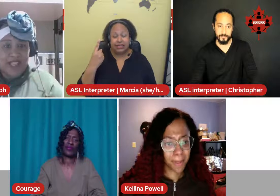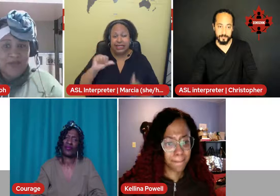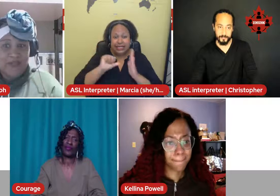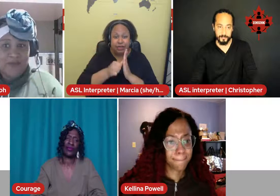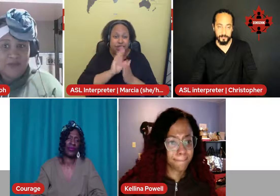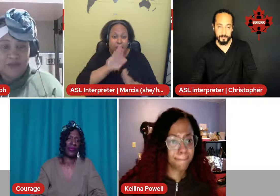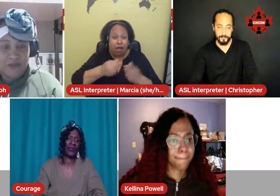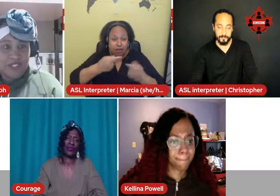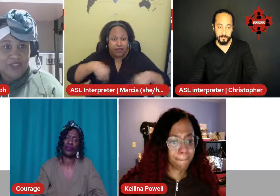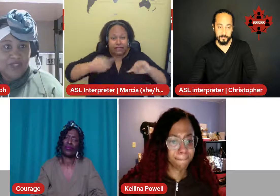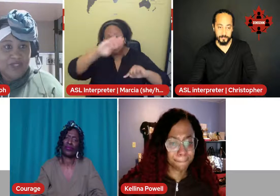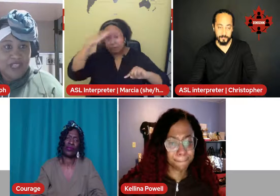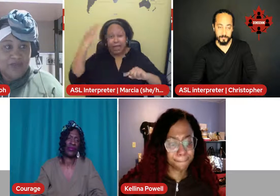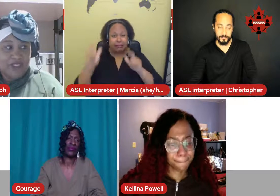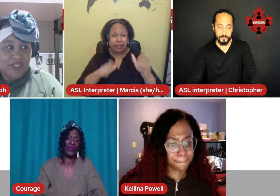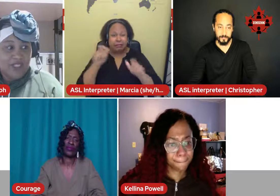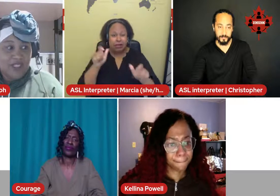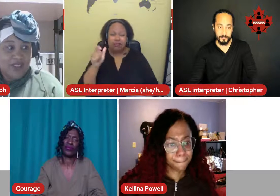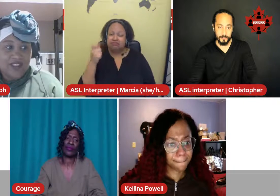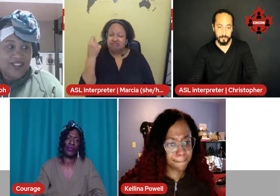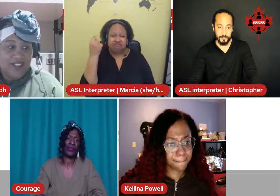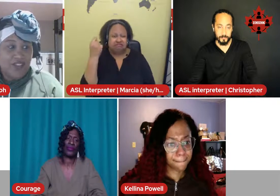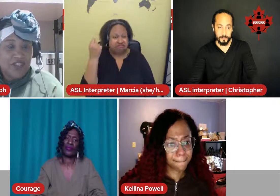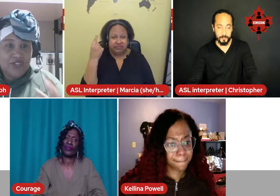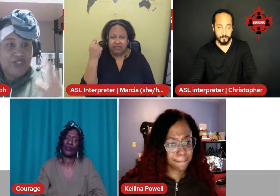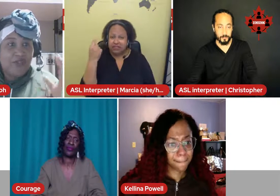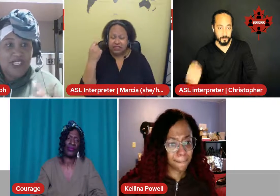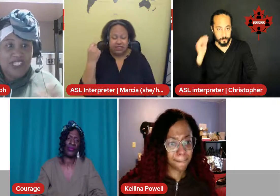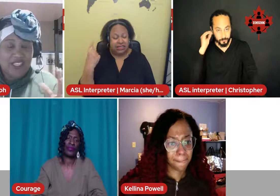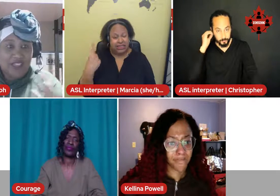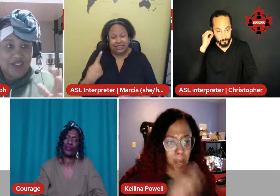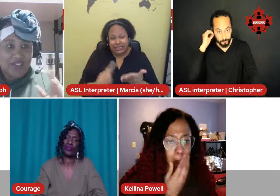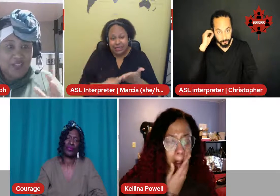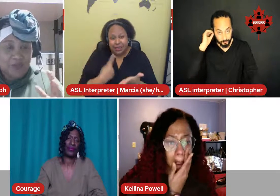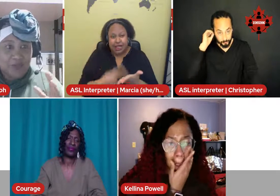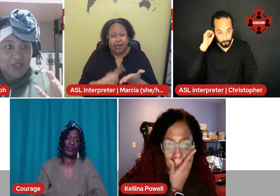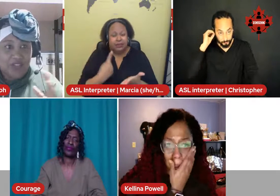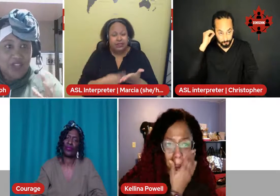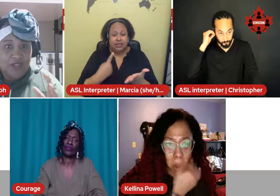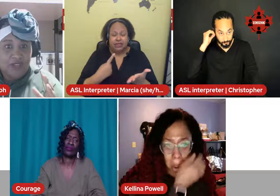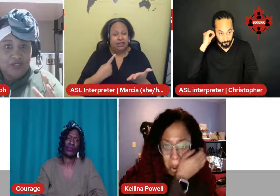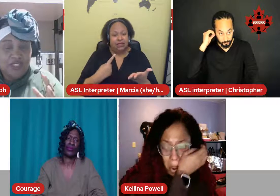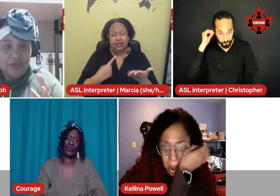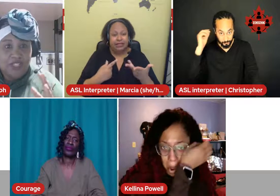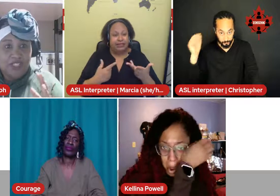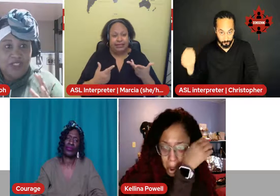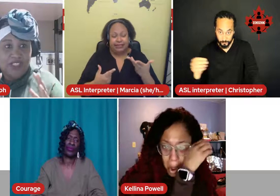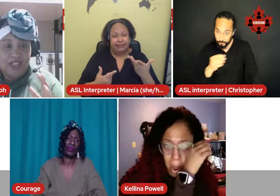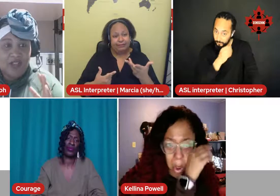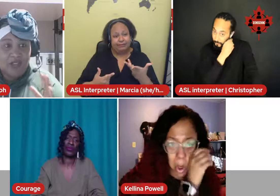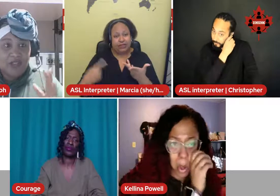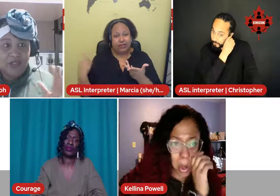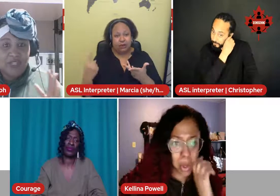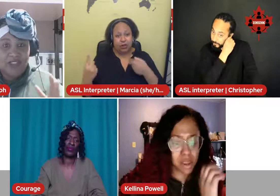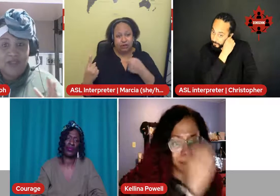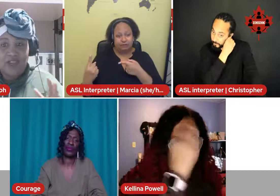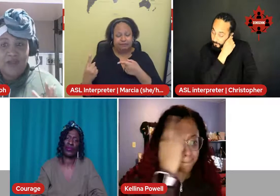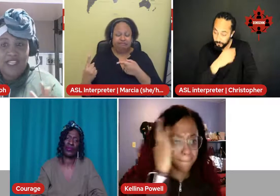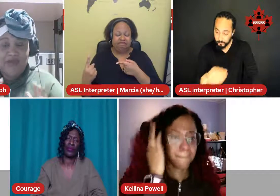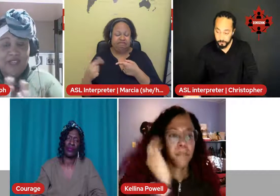black people, we sometimes, there's so many areas where they're not, someone is not going, going to accommodate. But